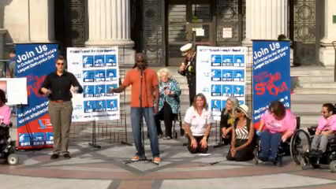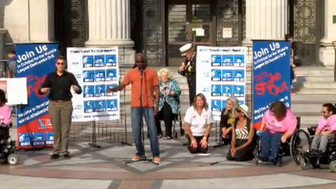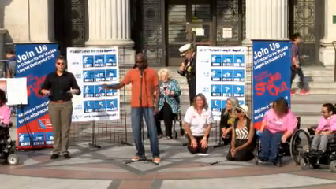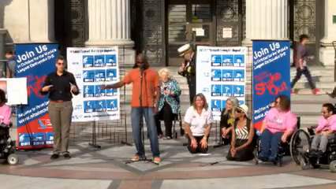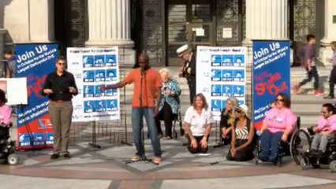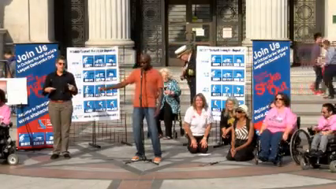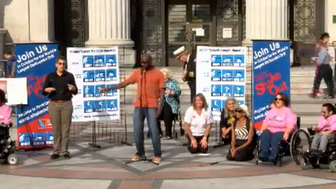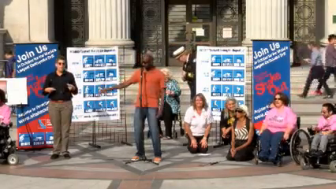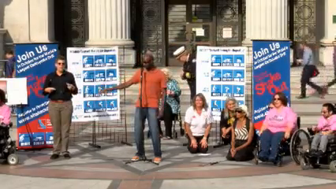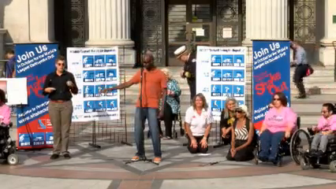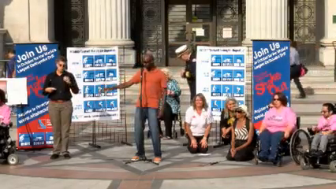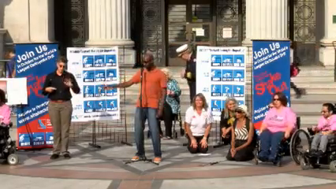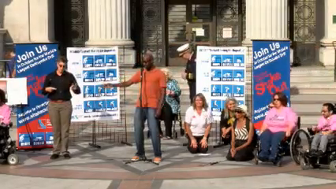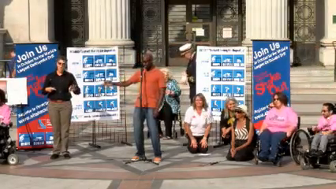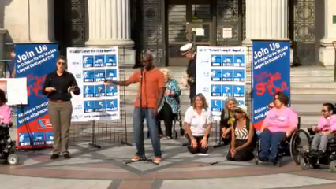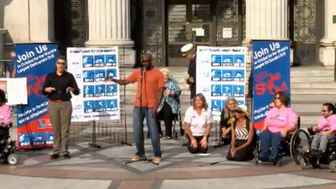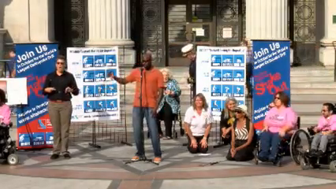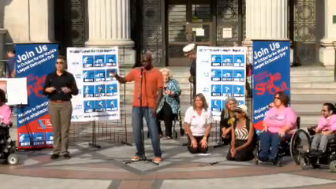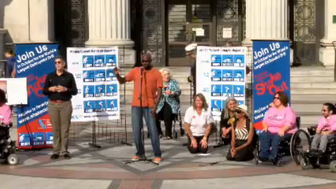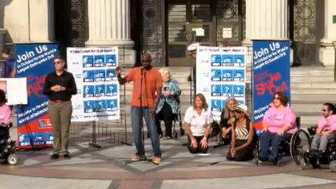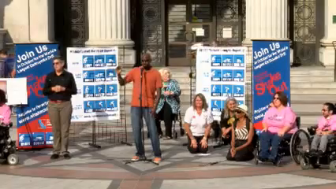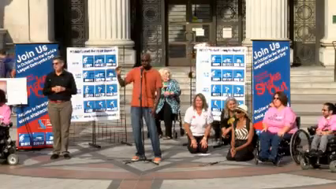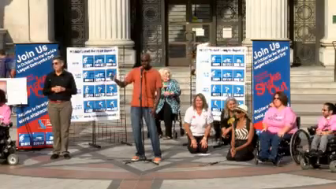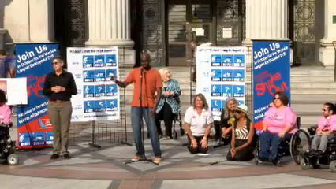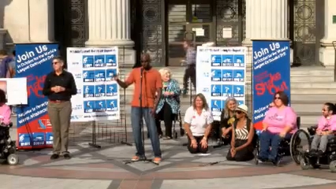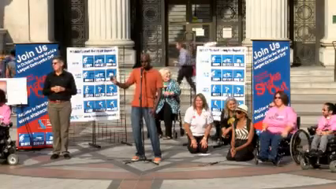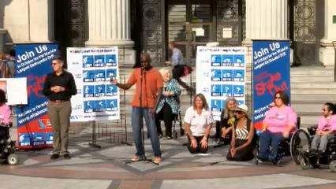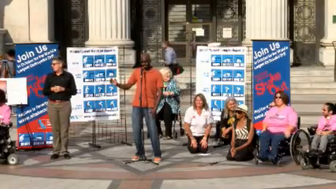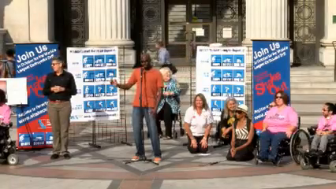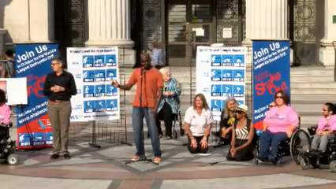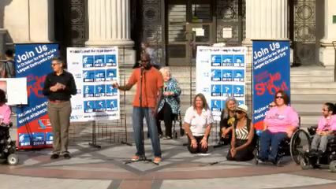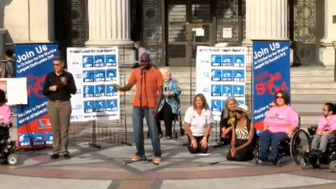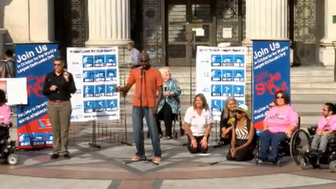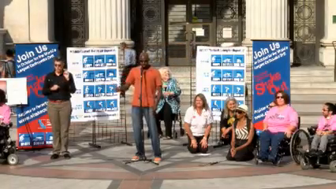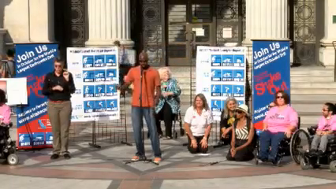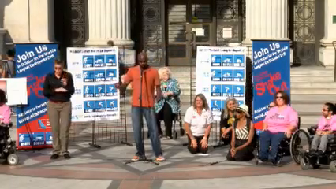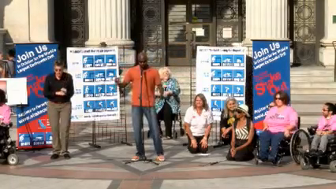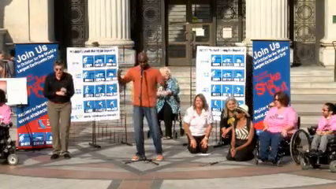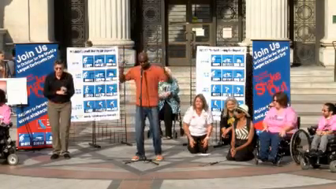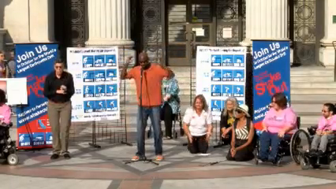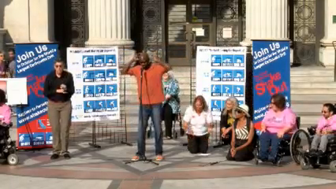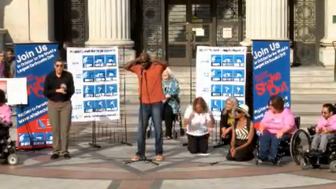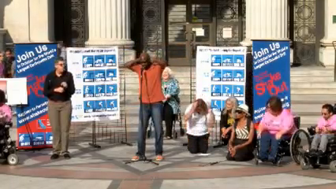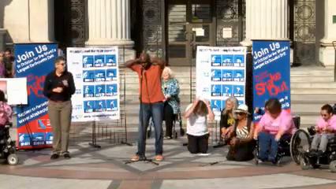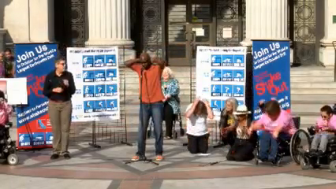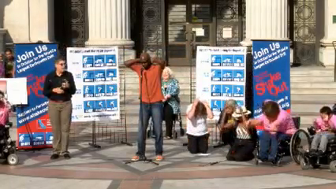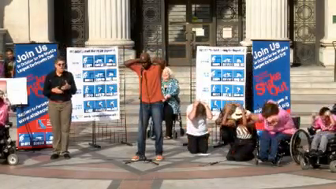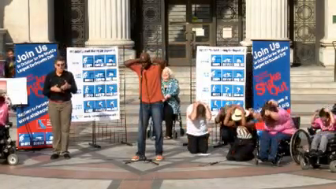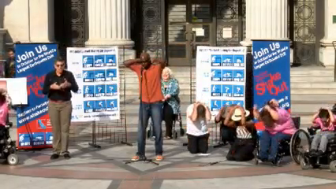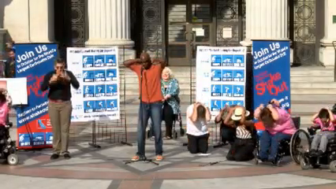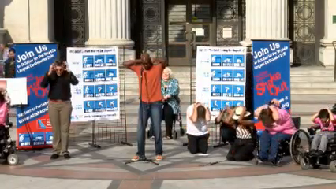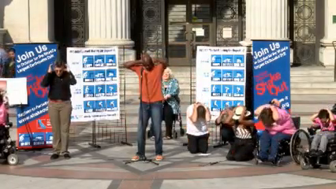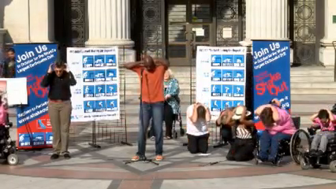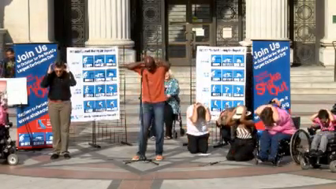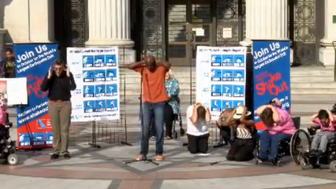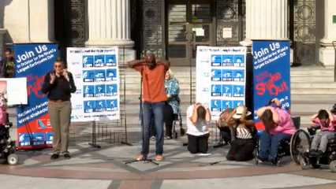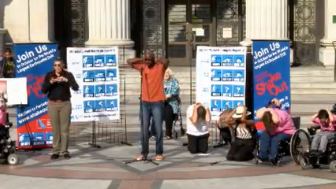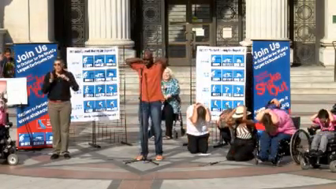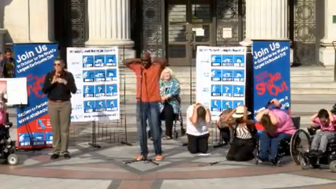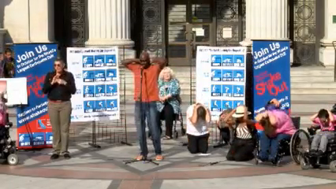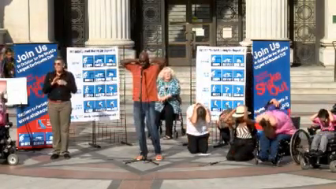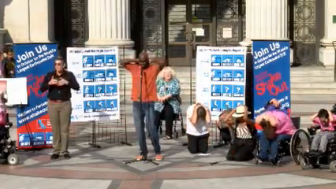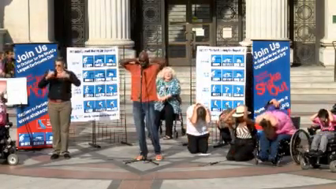chair, you would turn it off. So drop or lock. Cover would be then to cover your